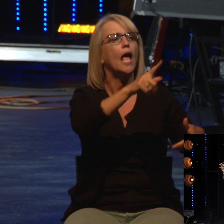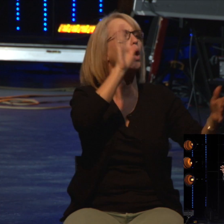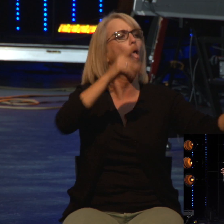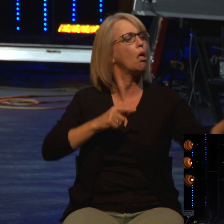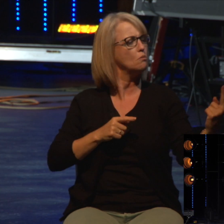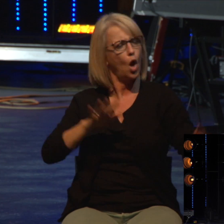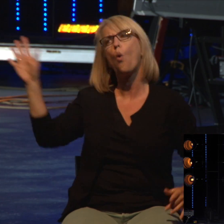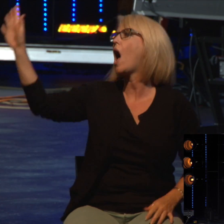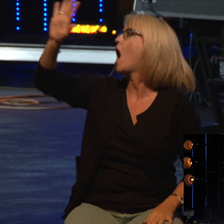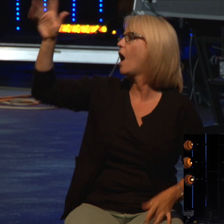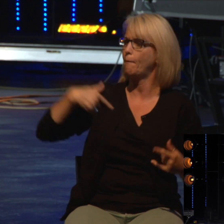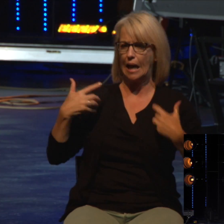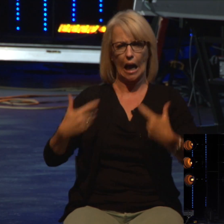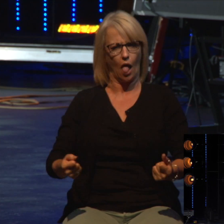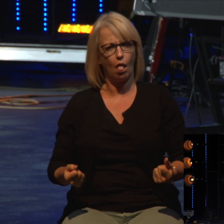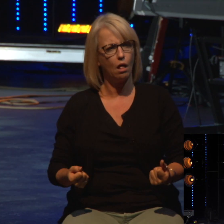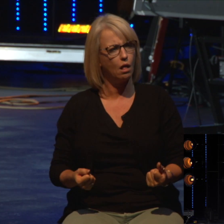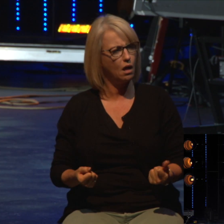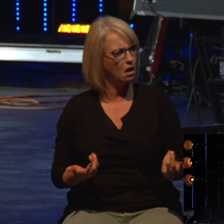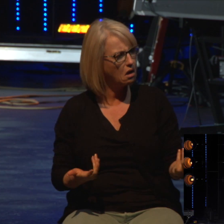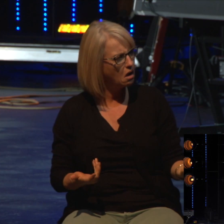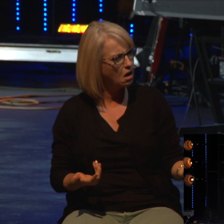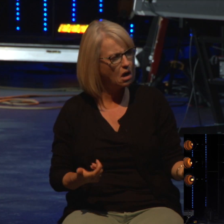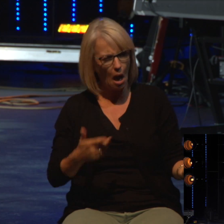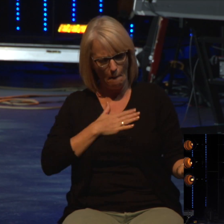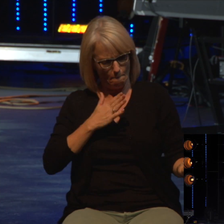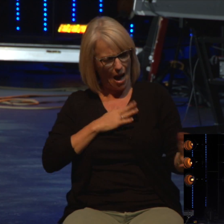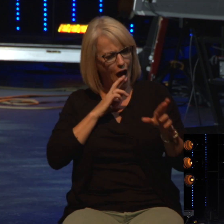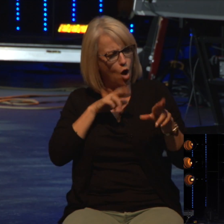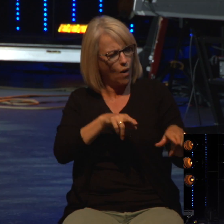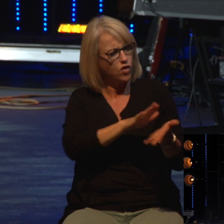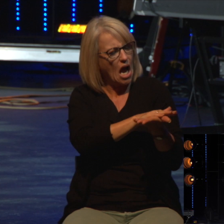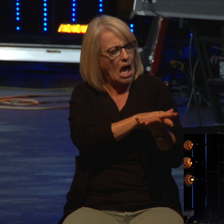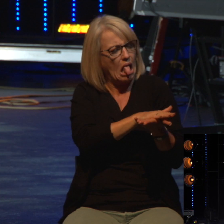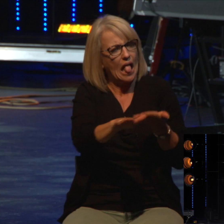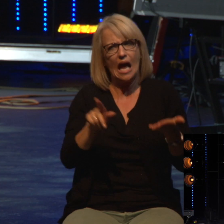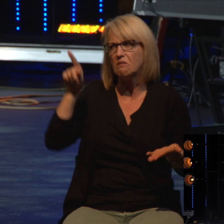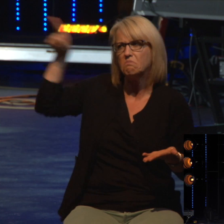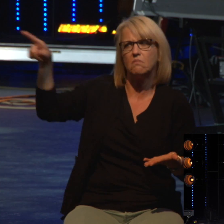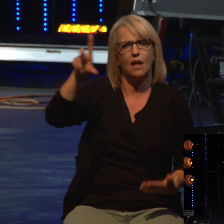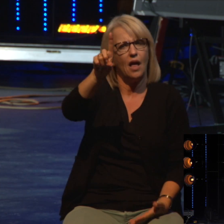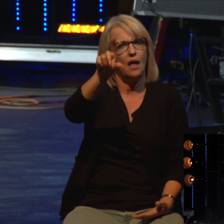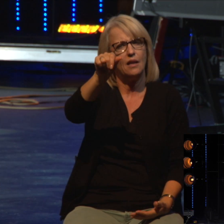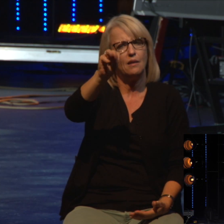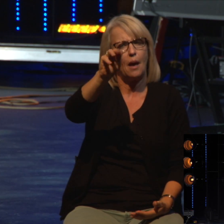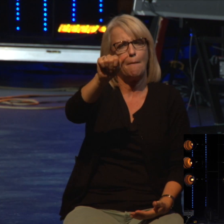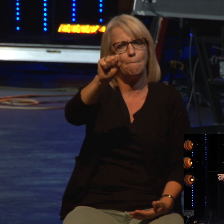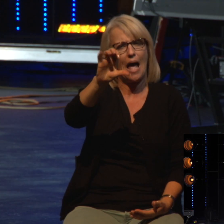I'd be healed. He said, we have better rivers in Damascus than the River Jordan. And he walked